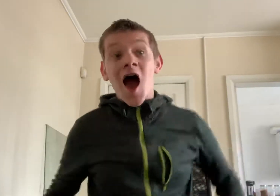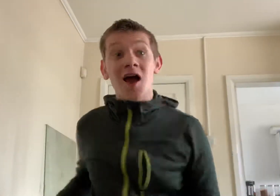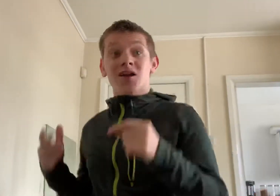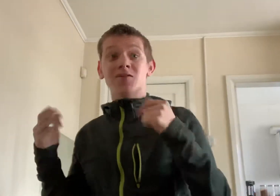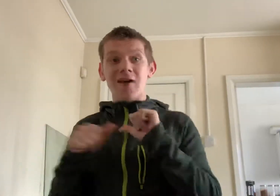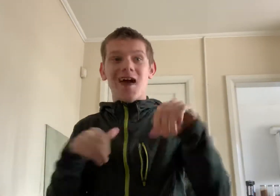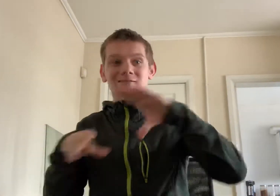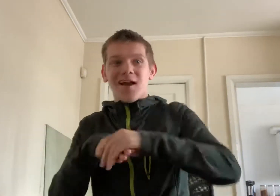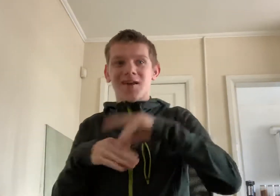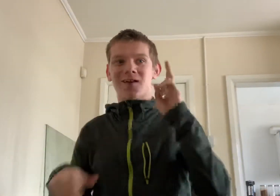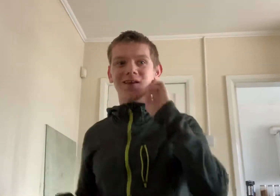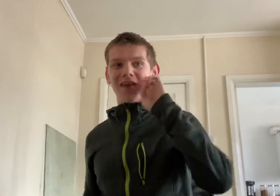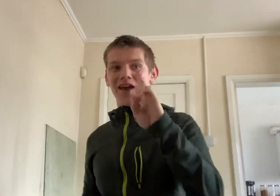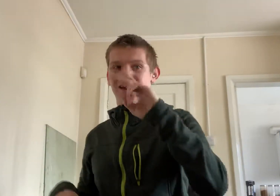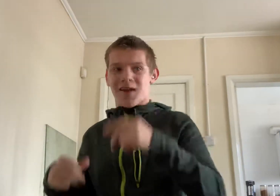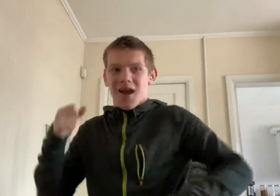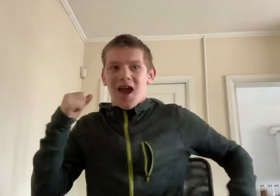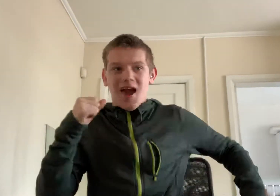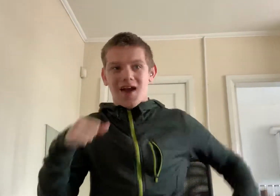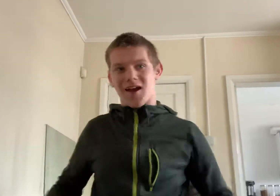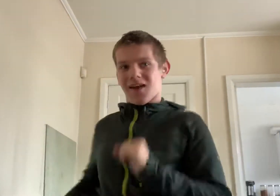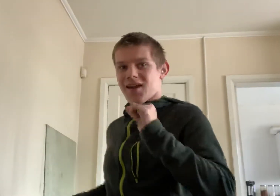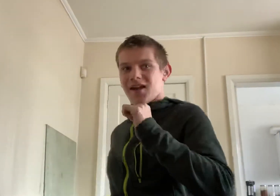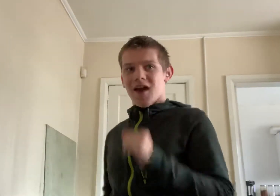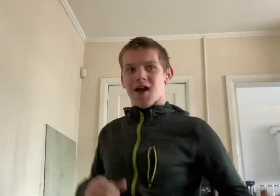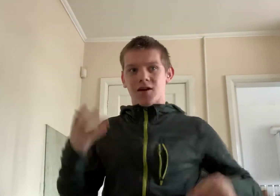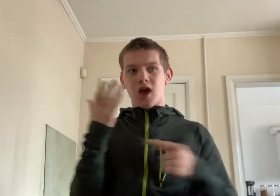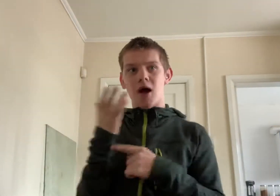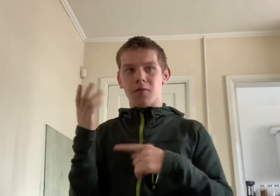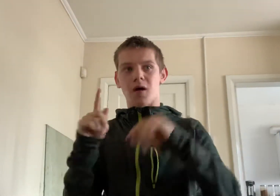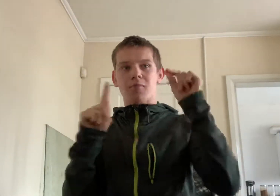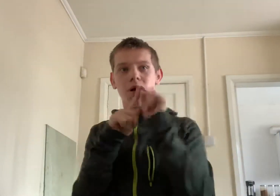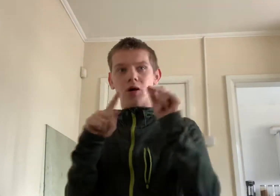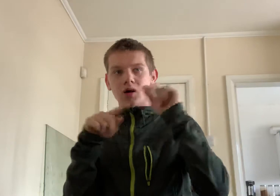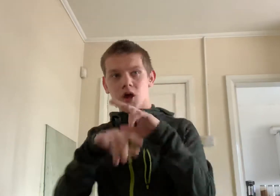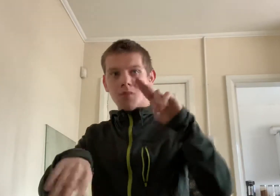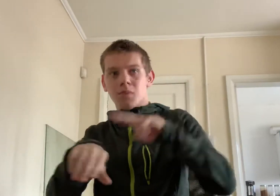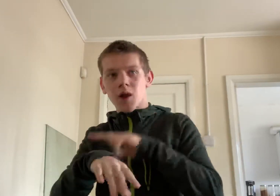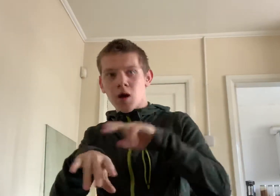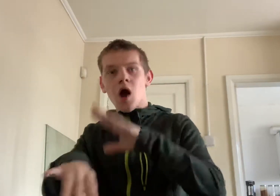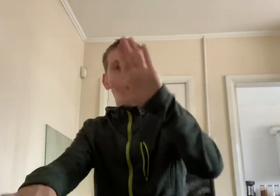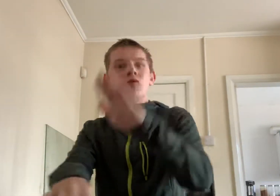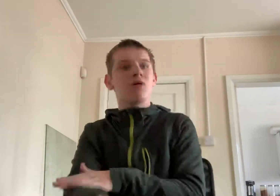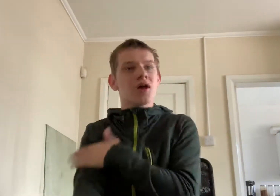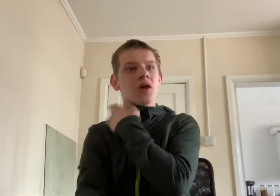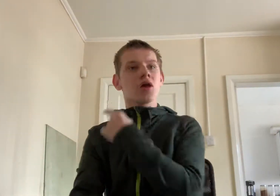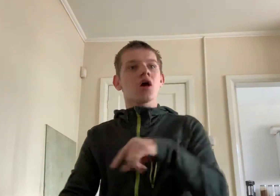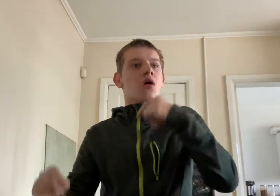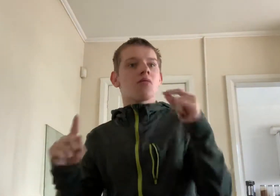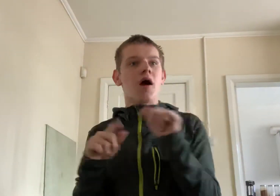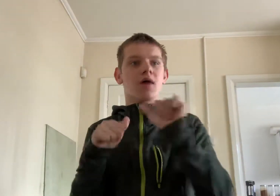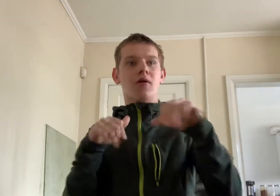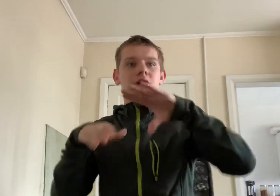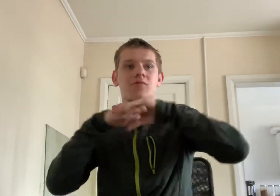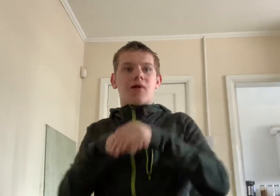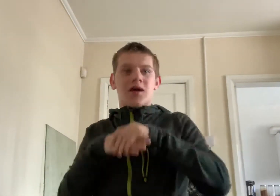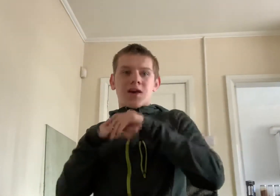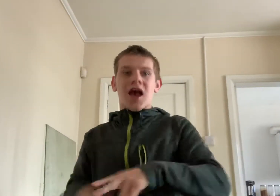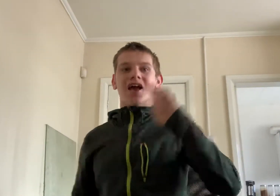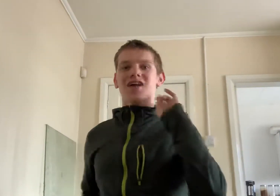Best friends you see. Thomas and Percy, blue and green. Best of friends that you